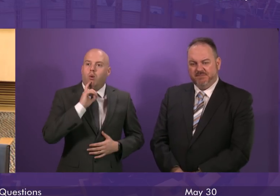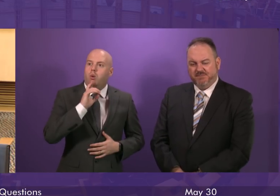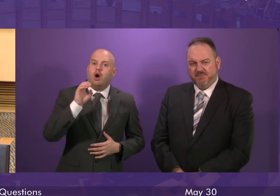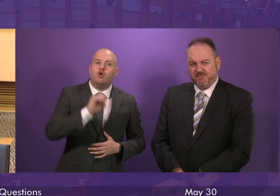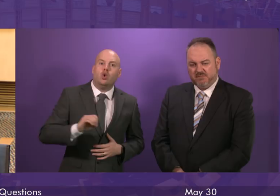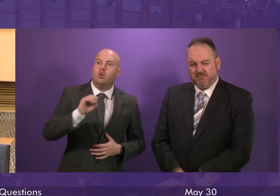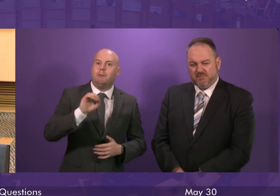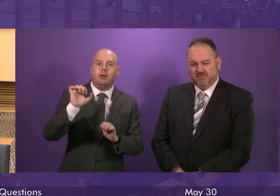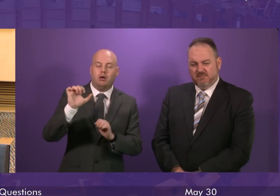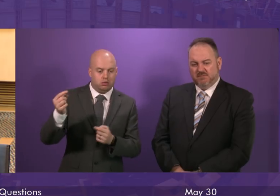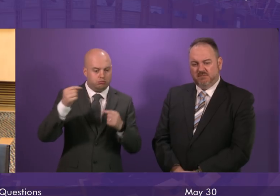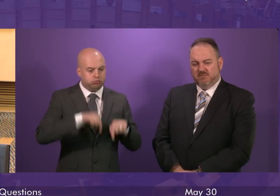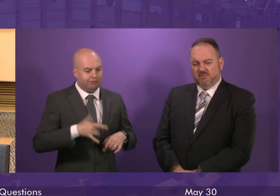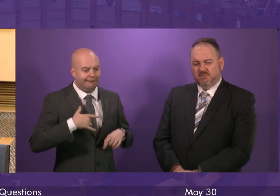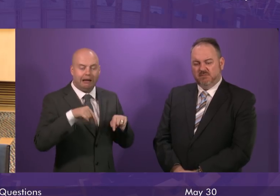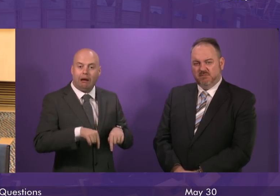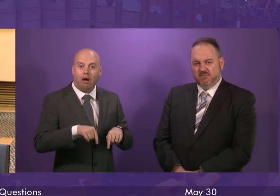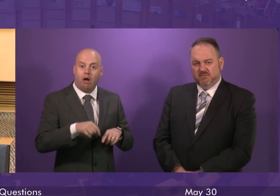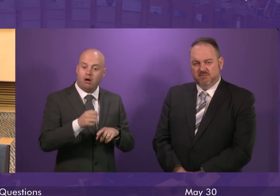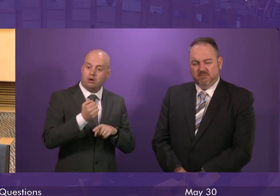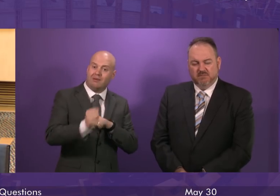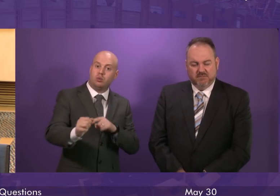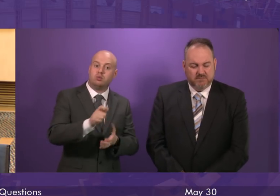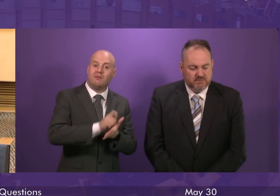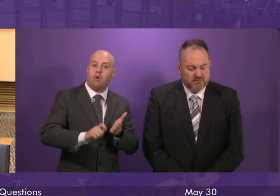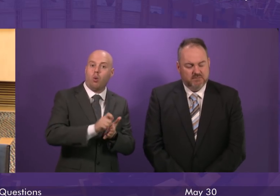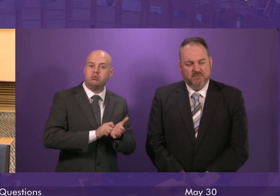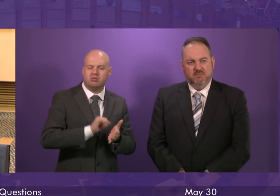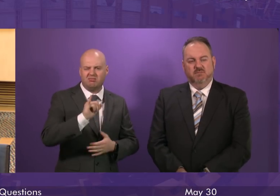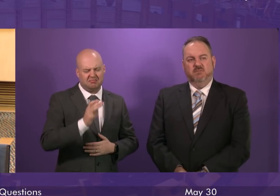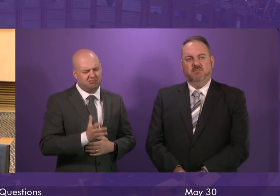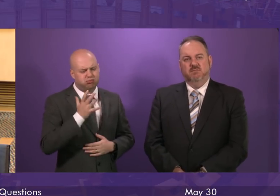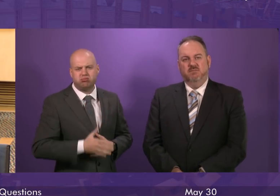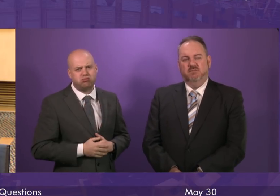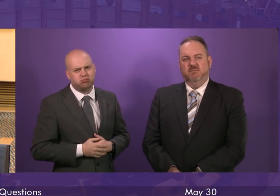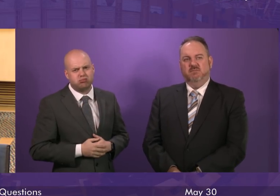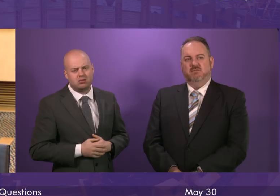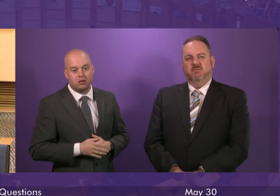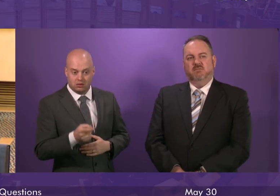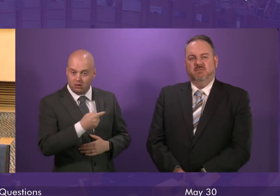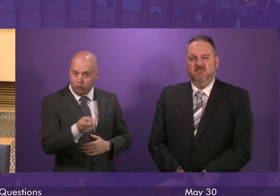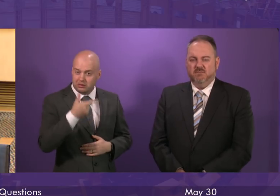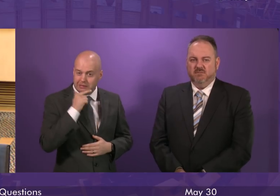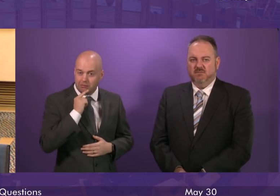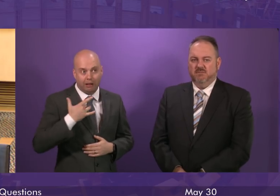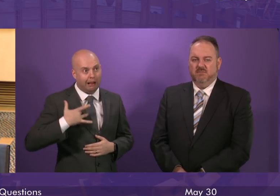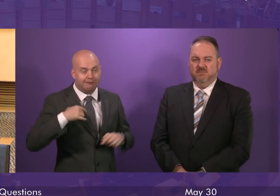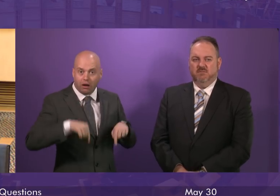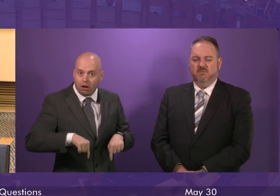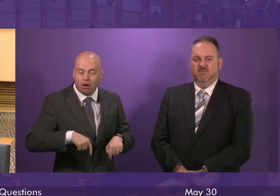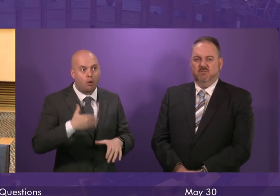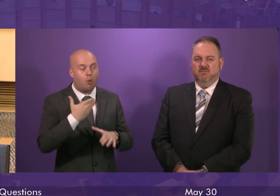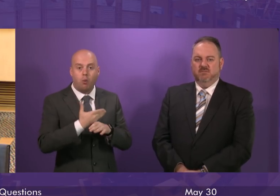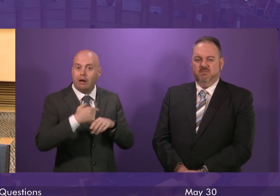in the European elections last week is nothing short of disgraceful these are people who live and work here this is their home they had as much right